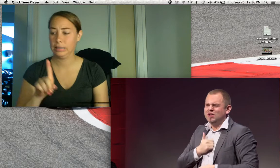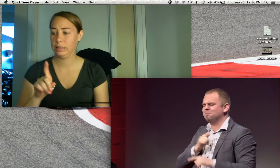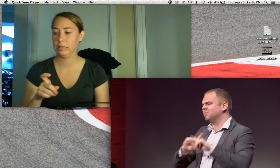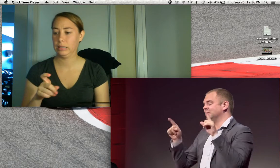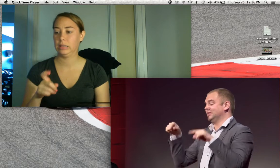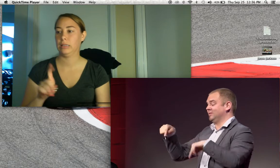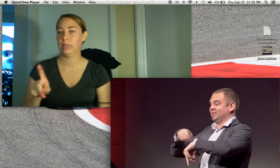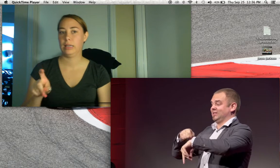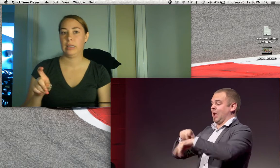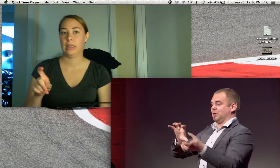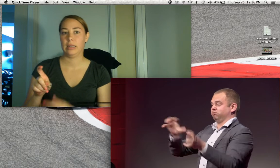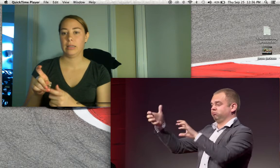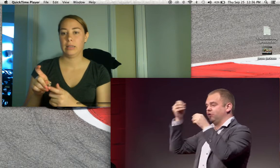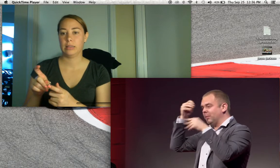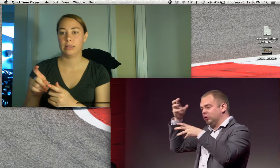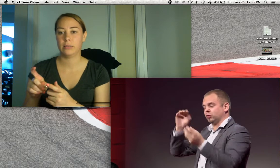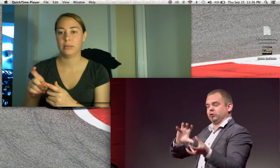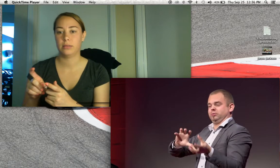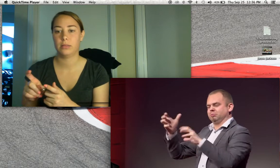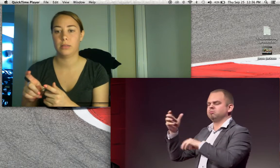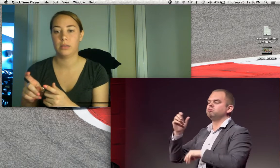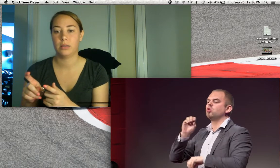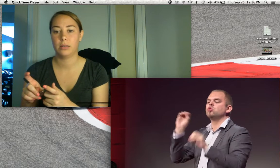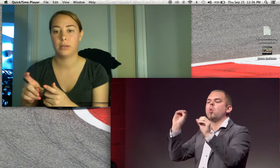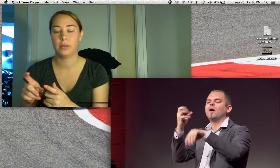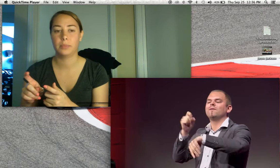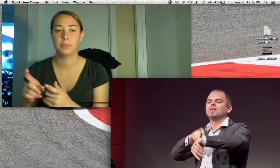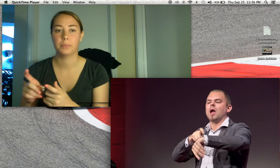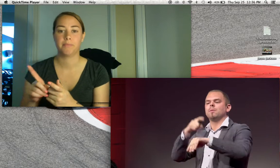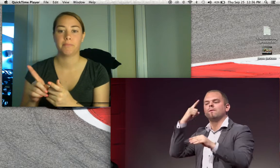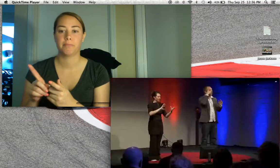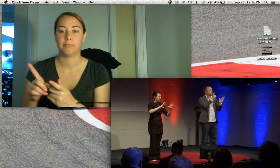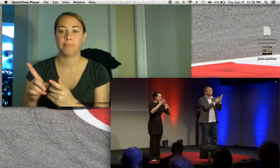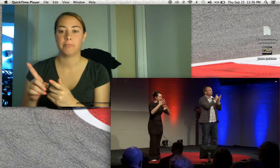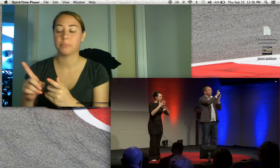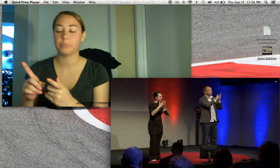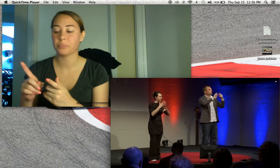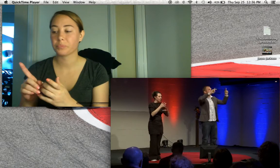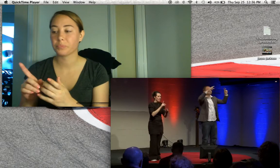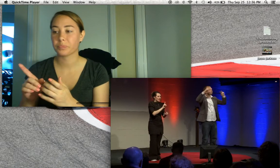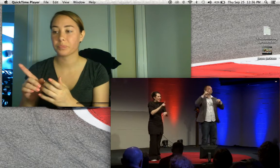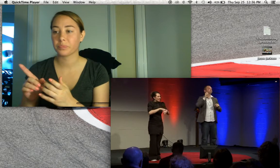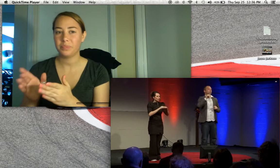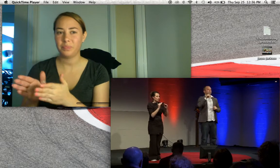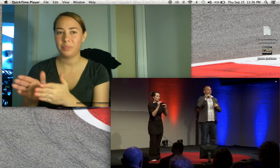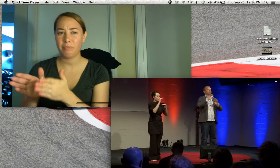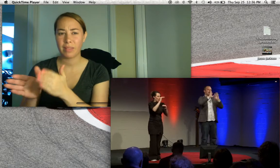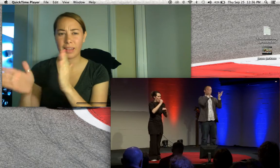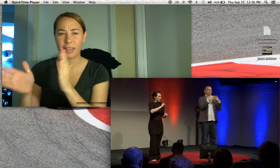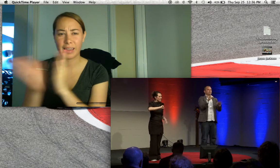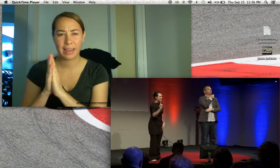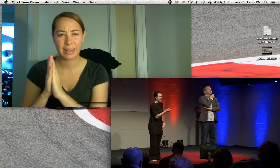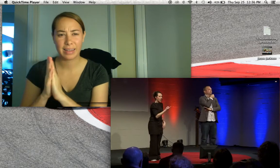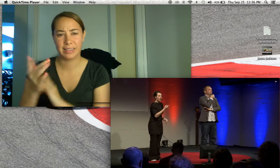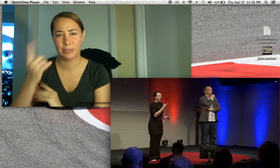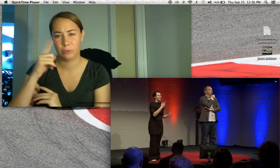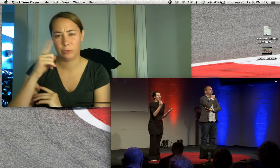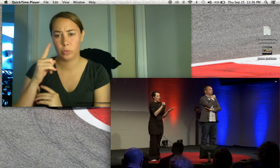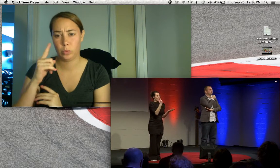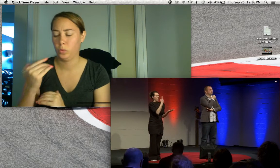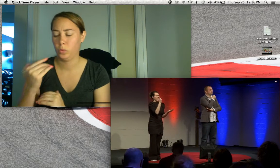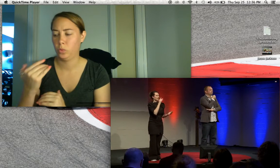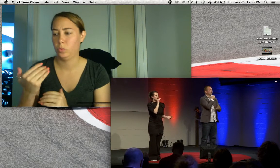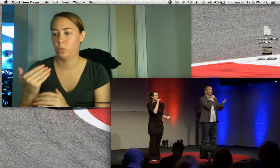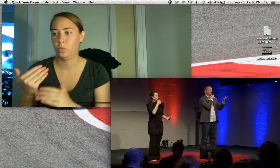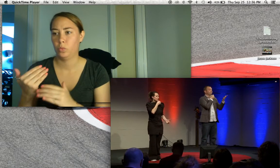apologizing for my inconvenience, but they didn't have, time to update all the written information, so